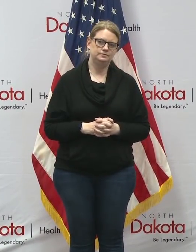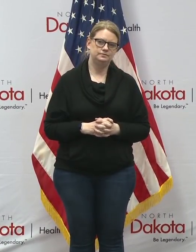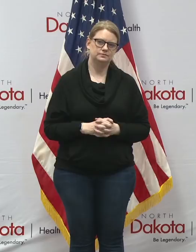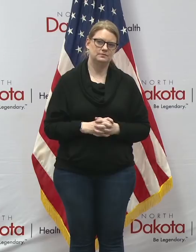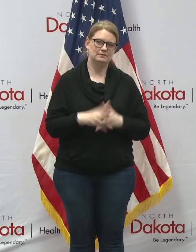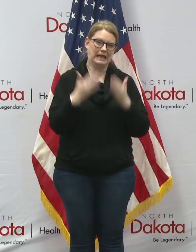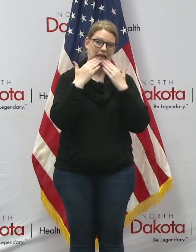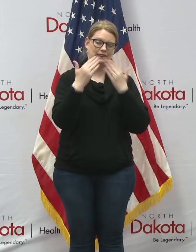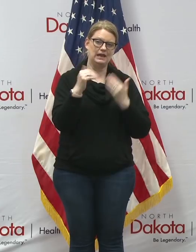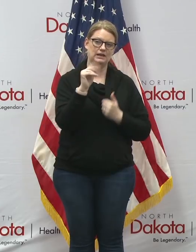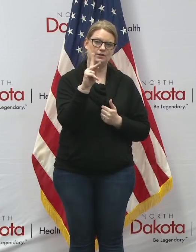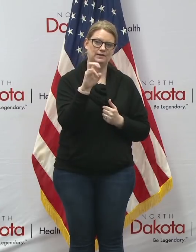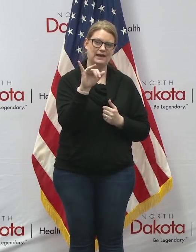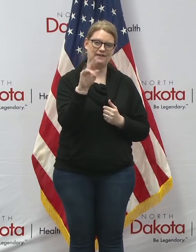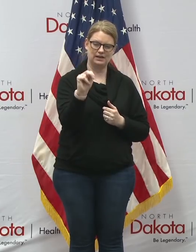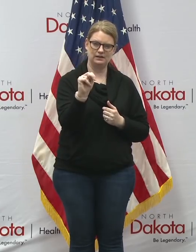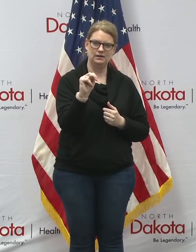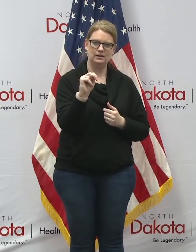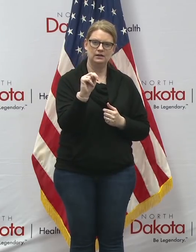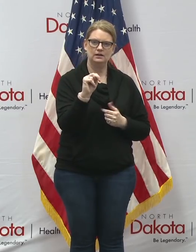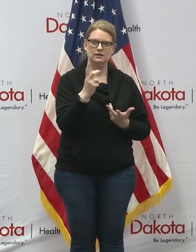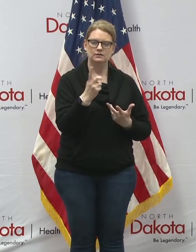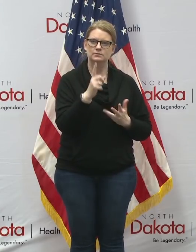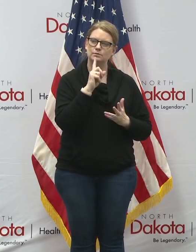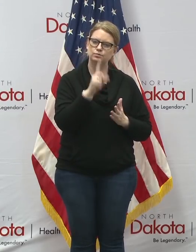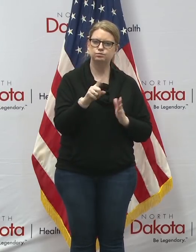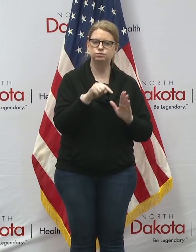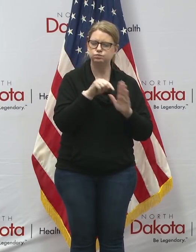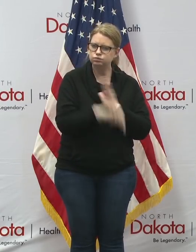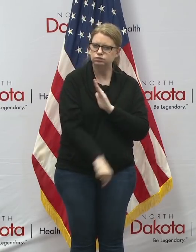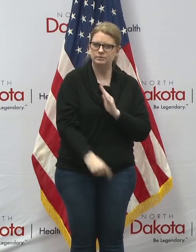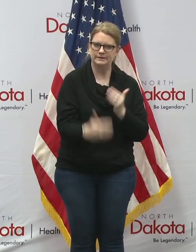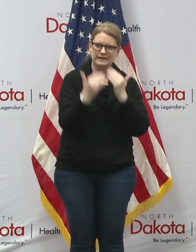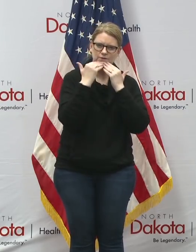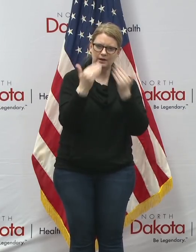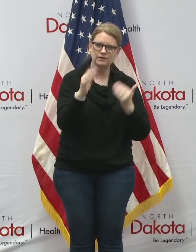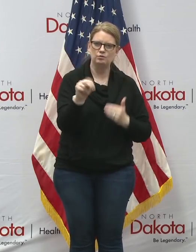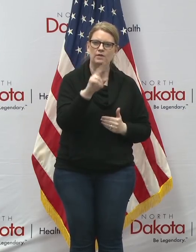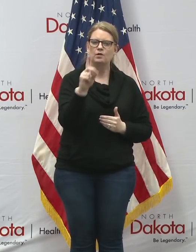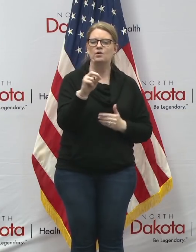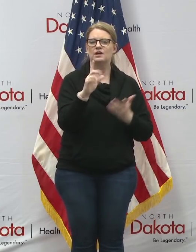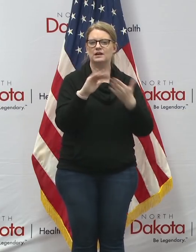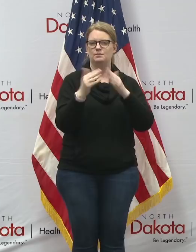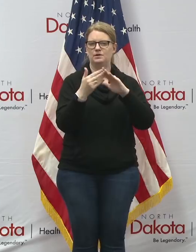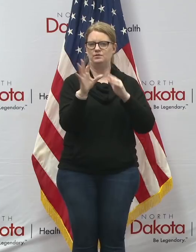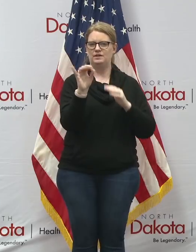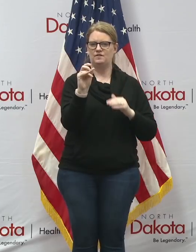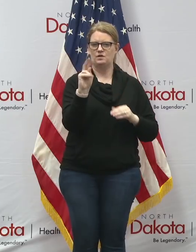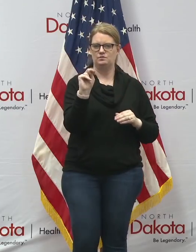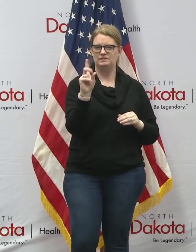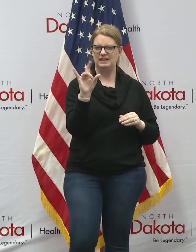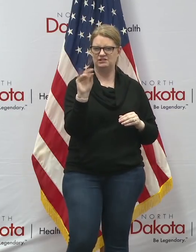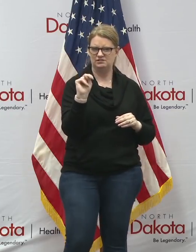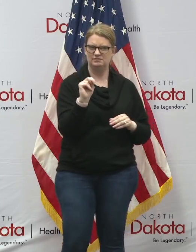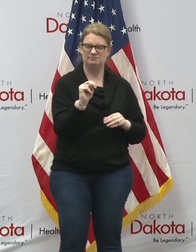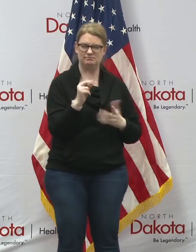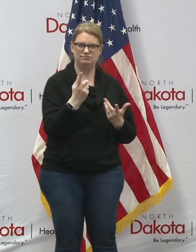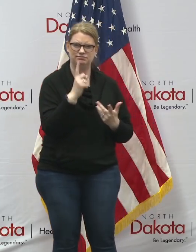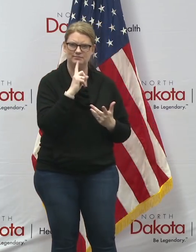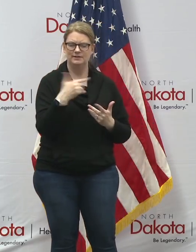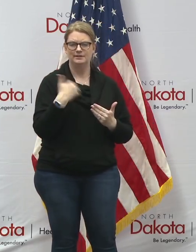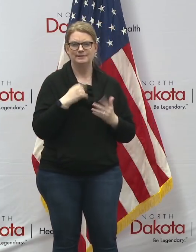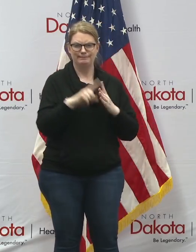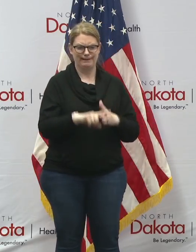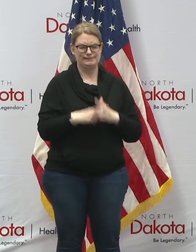thank you kevin we're we're deeply grateful to the north dakota community foundation for taking the lead on this fund and for their lead gift to fifty